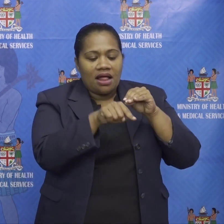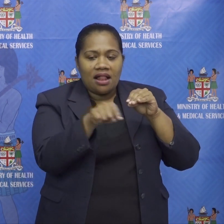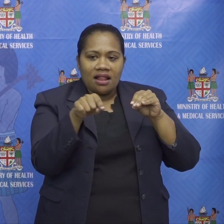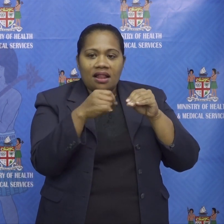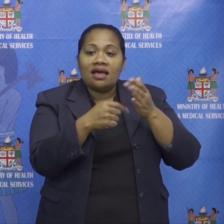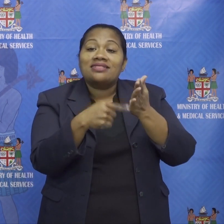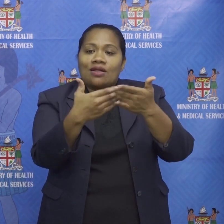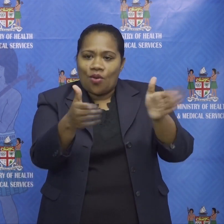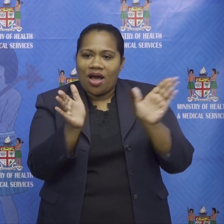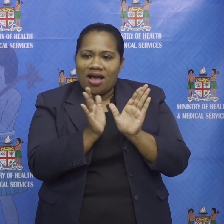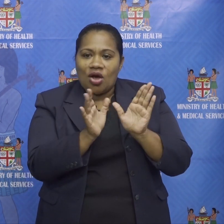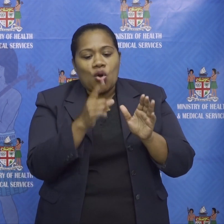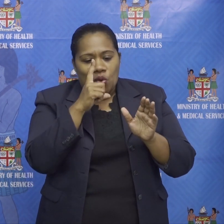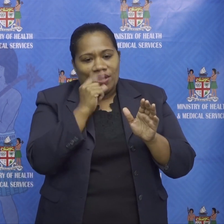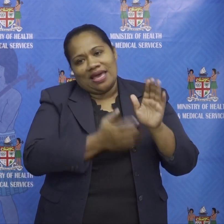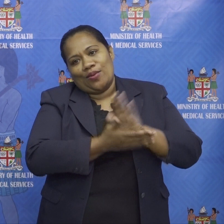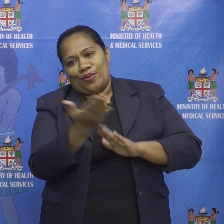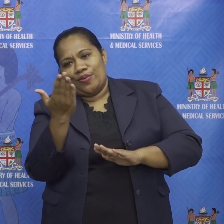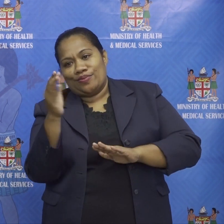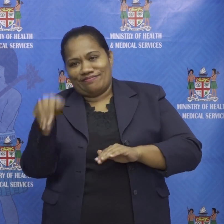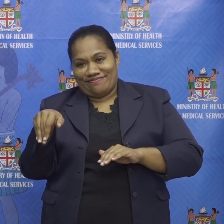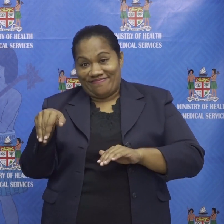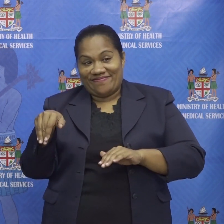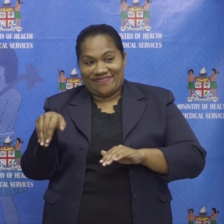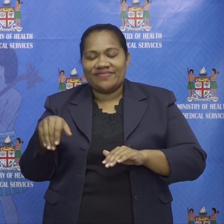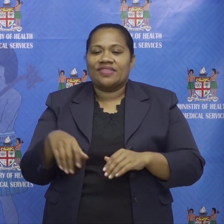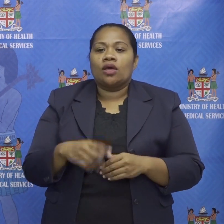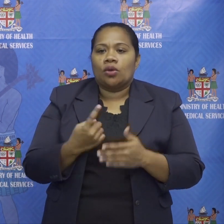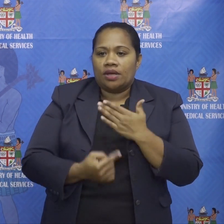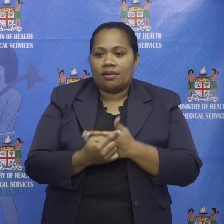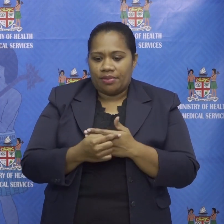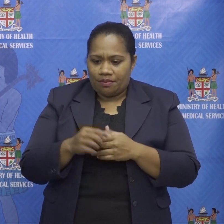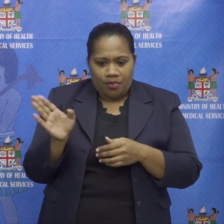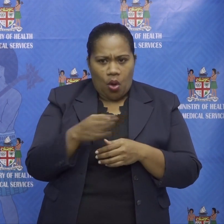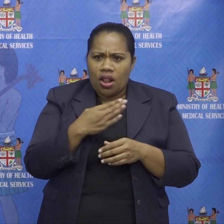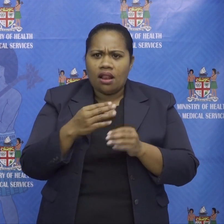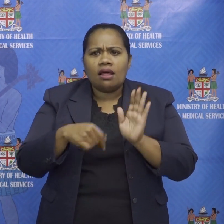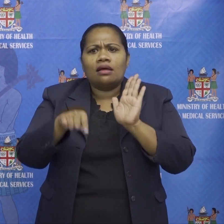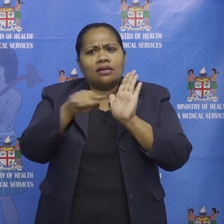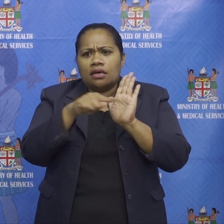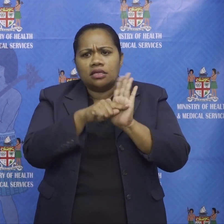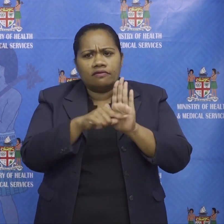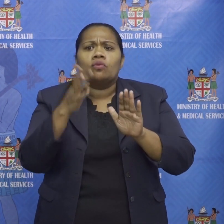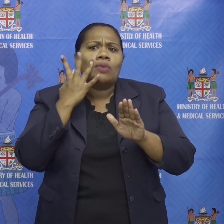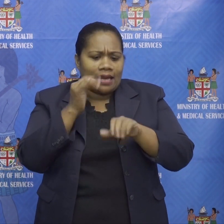based again on the fact that they were all negative on april the 10th